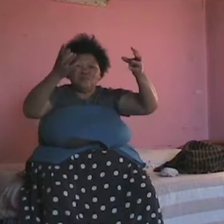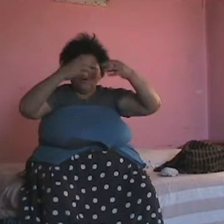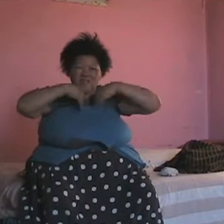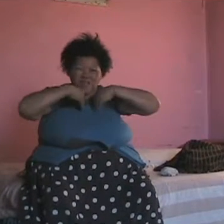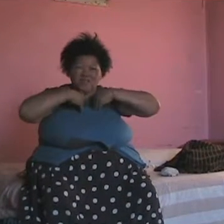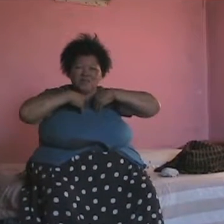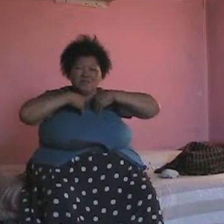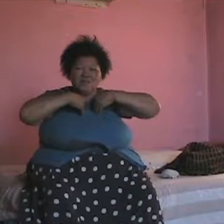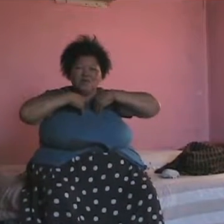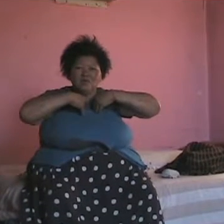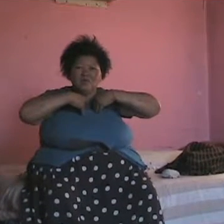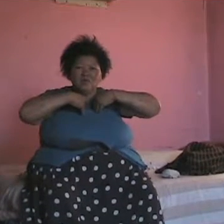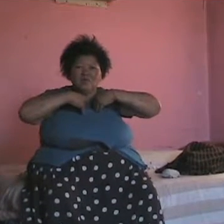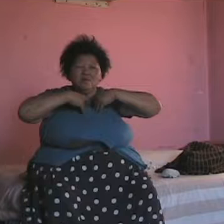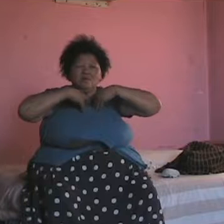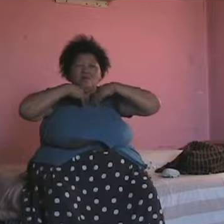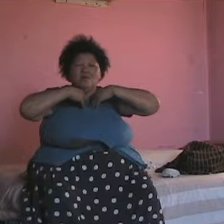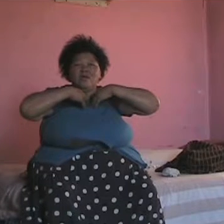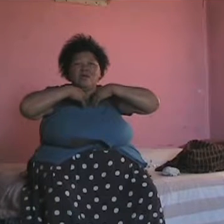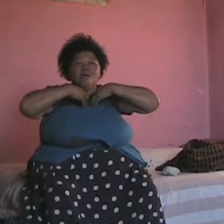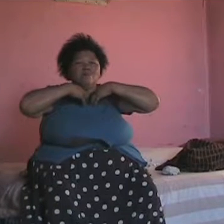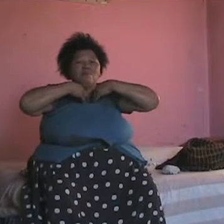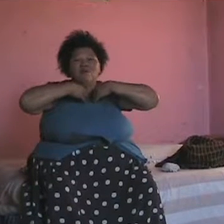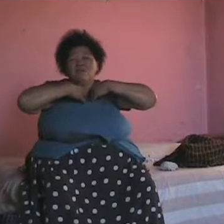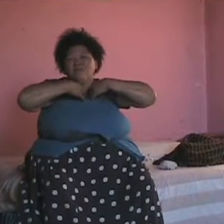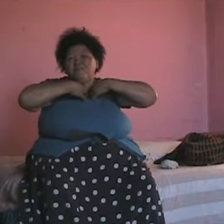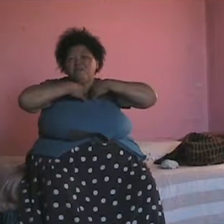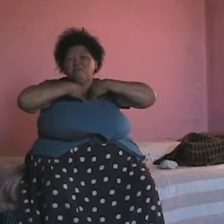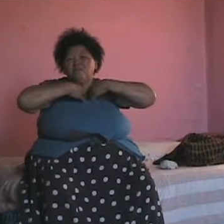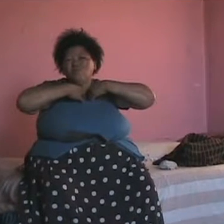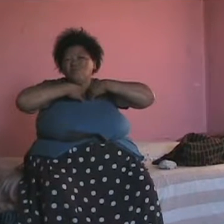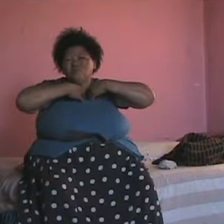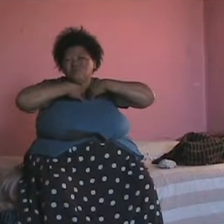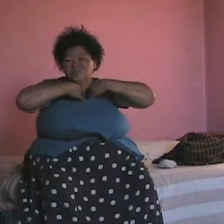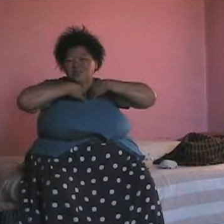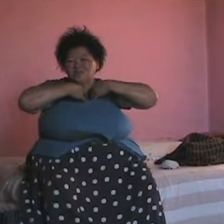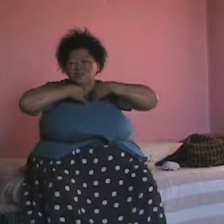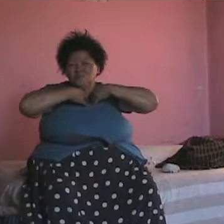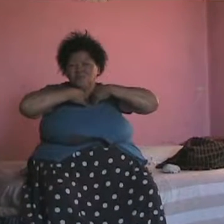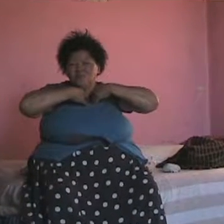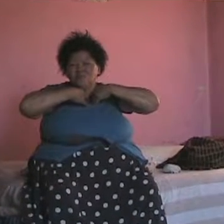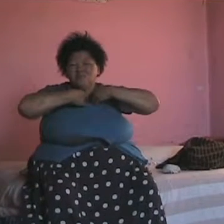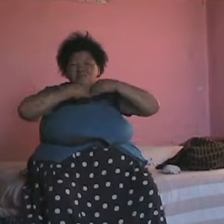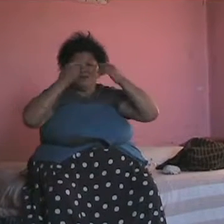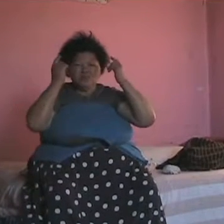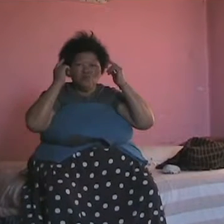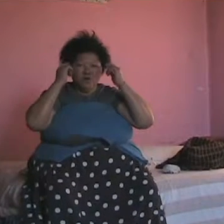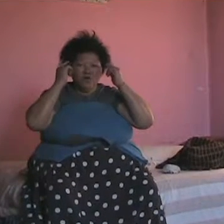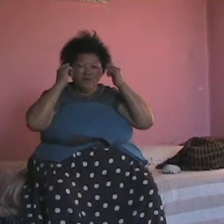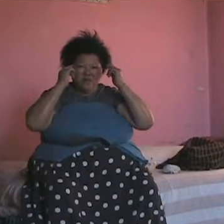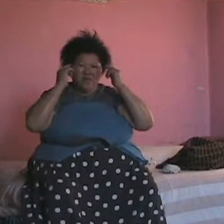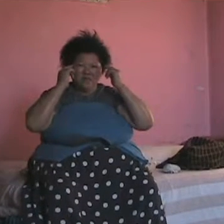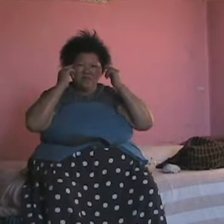forget that, like, my mother abandoned me, all that stuff, you see. It mustn't work on their brains.